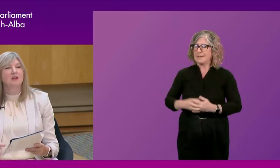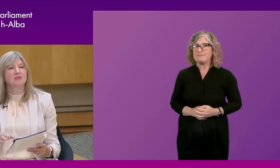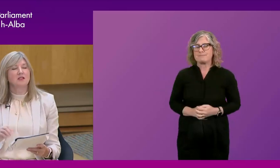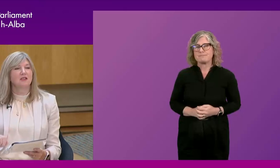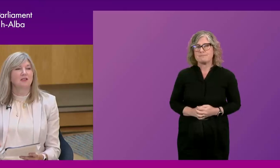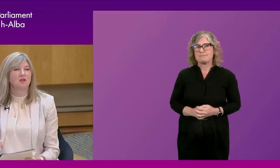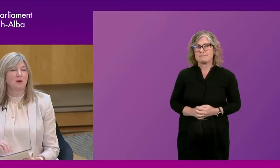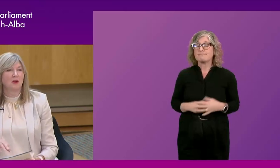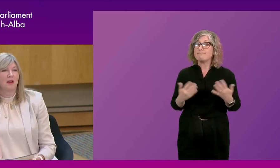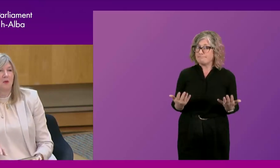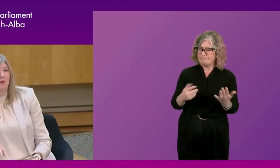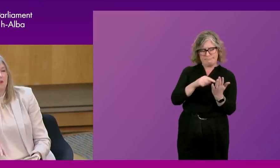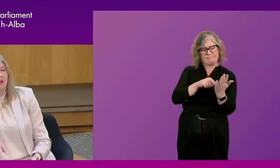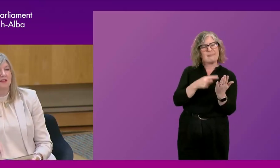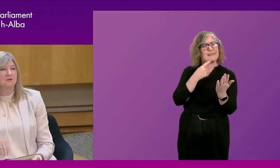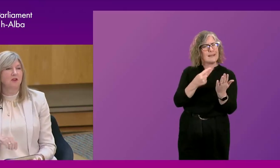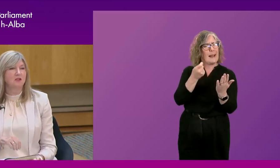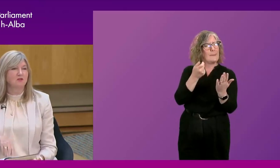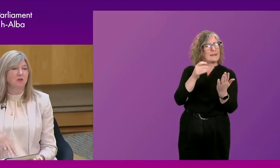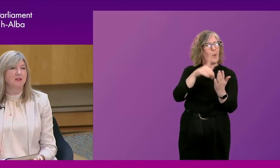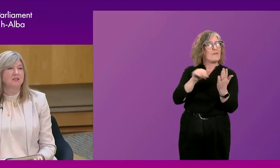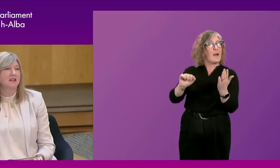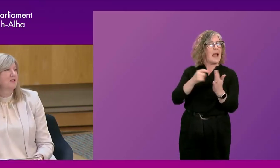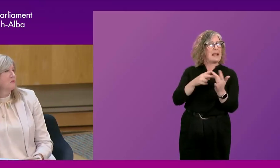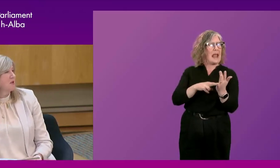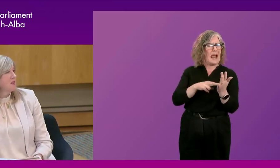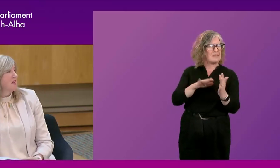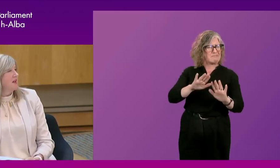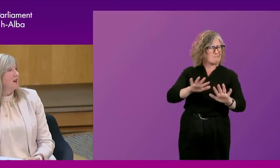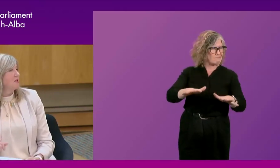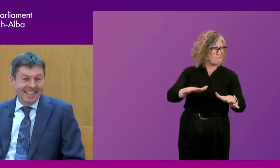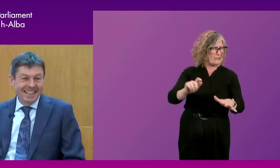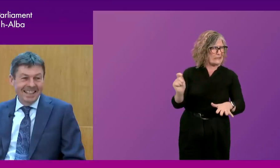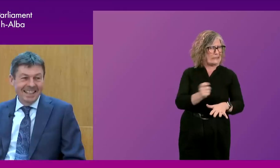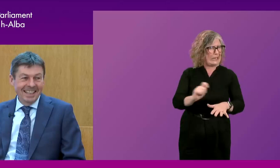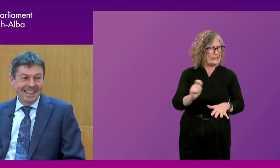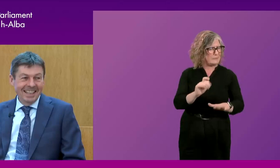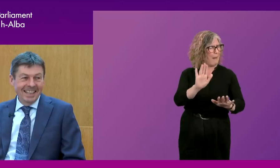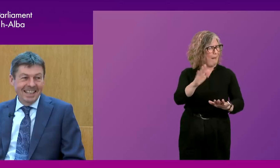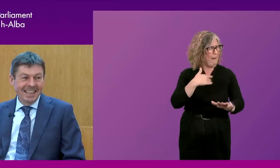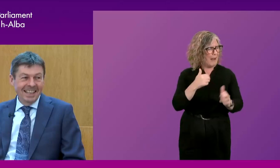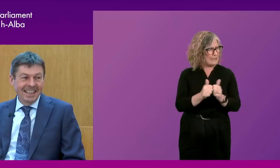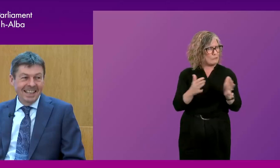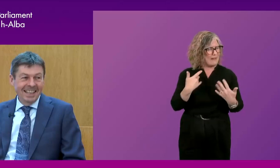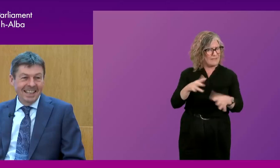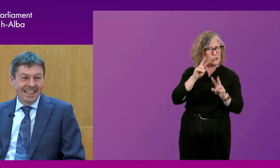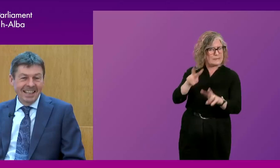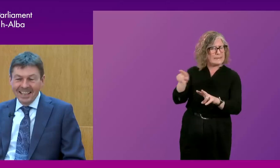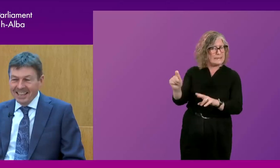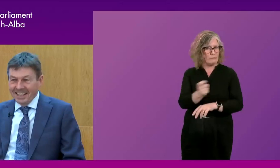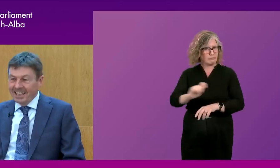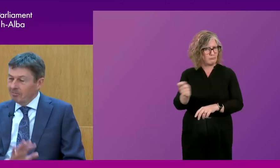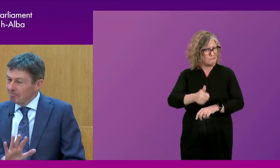It does say a little here about how Ken isn't very good at playing tennis, but I would actually dispute that I haven't seen him in action.